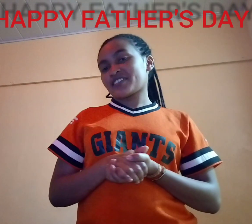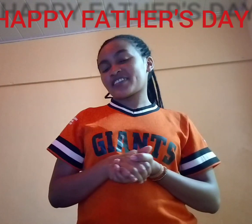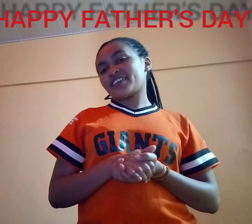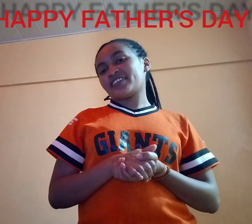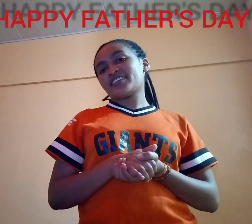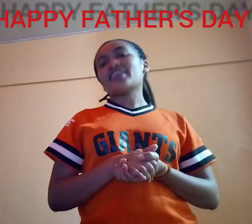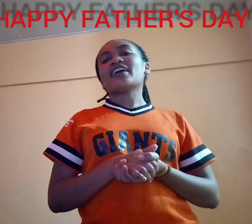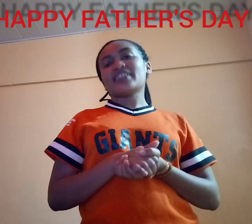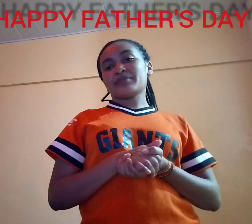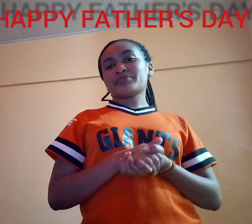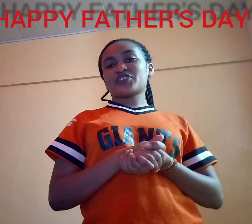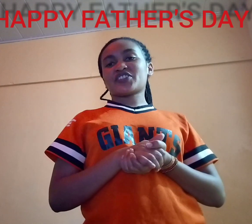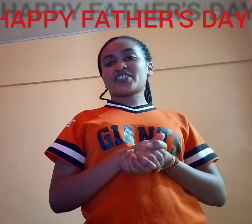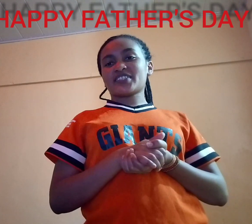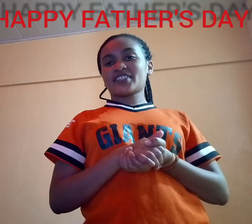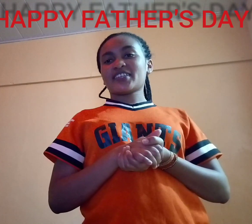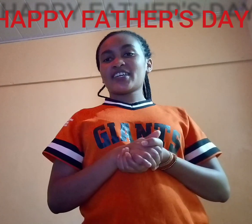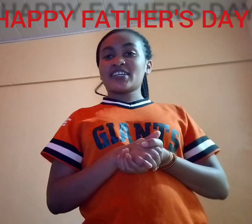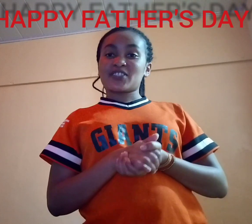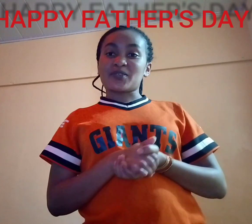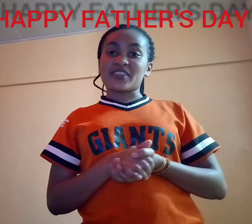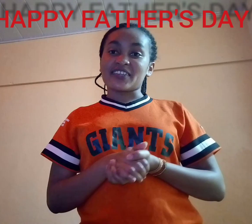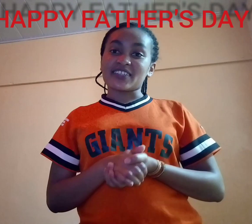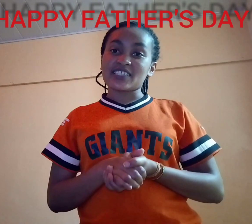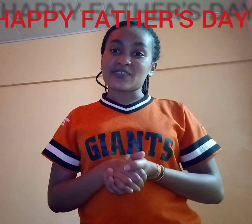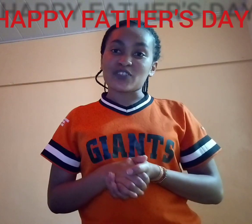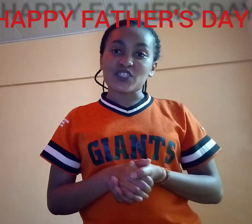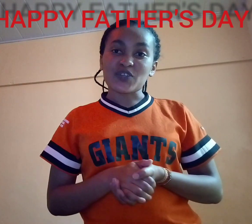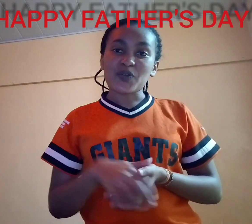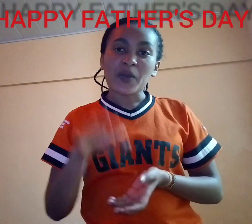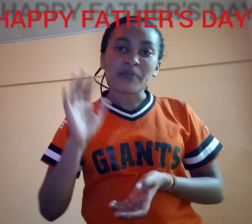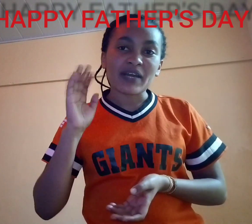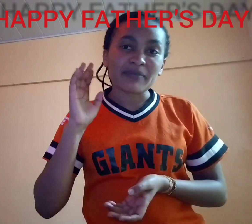and I appreciate see you in the next video bye bye